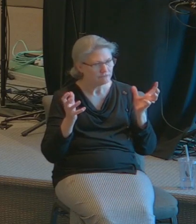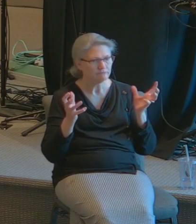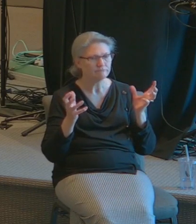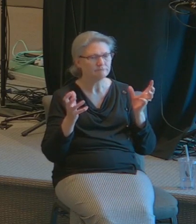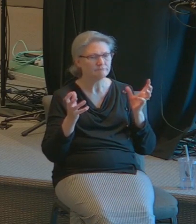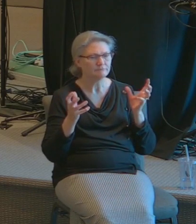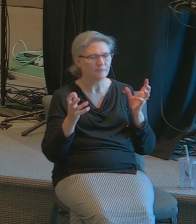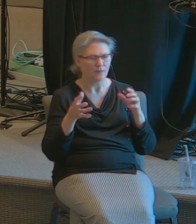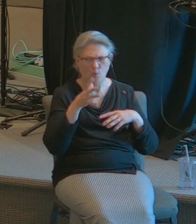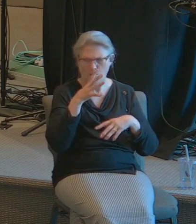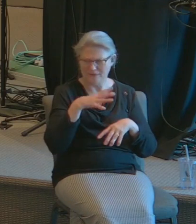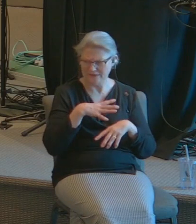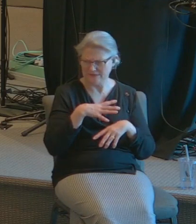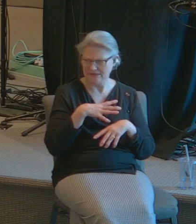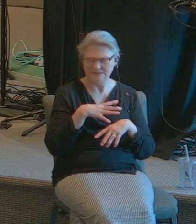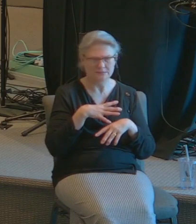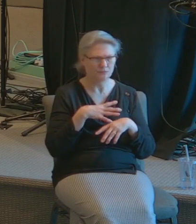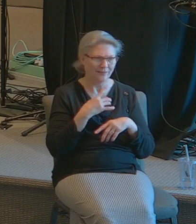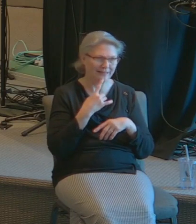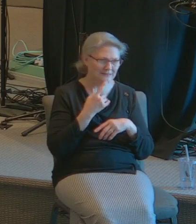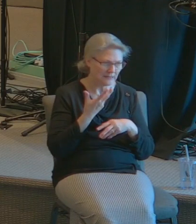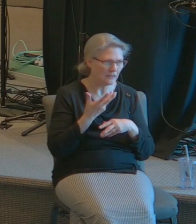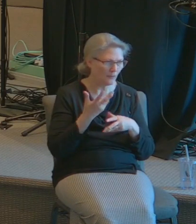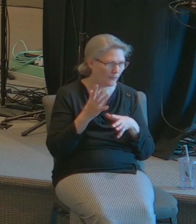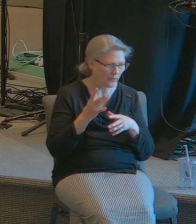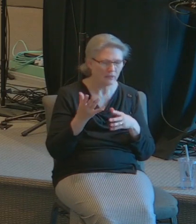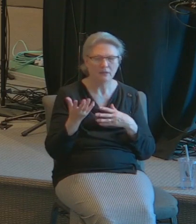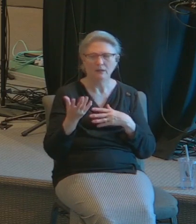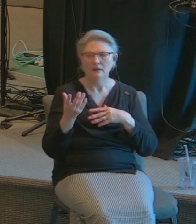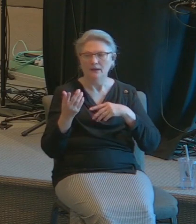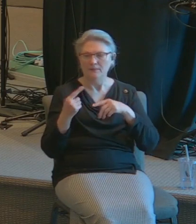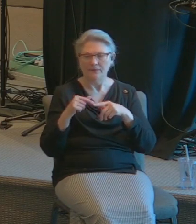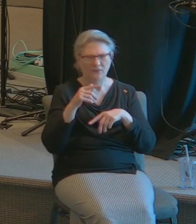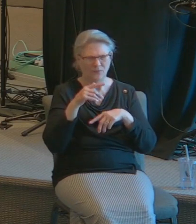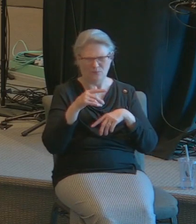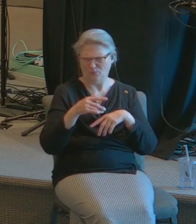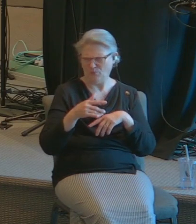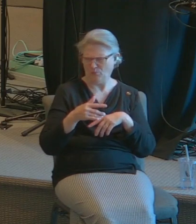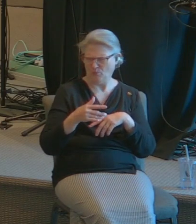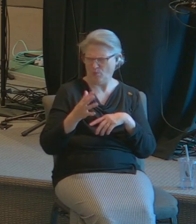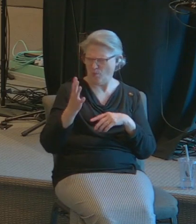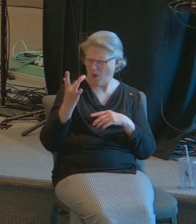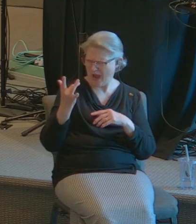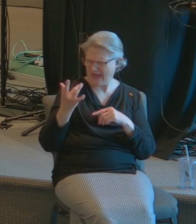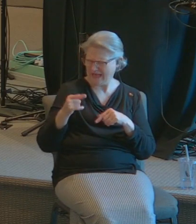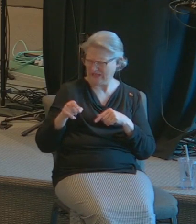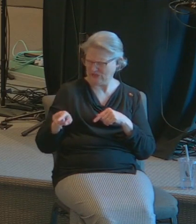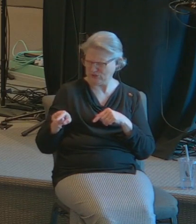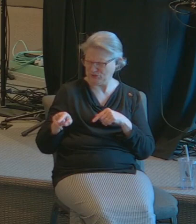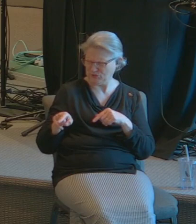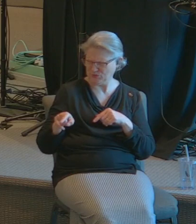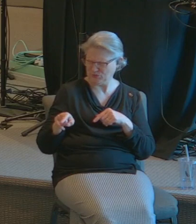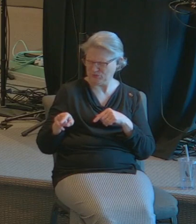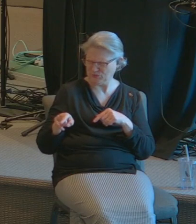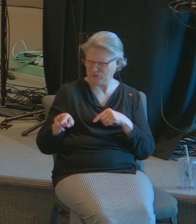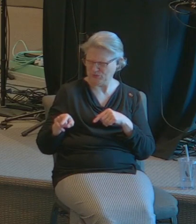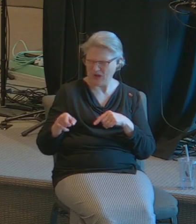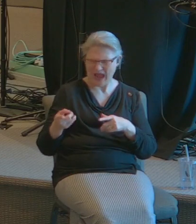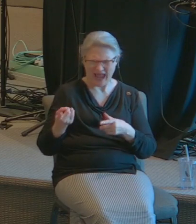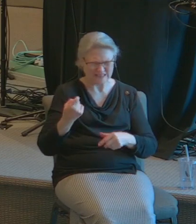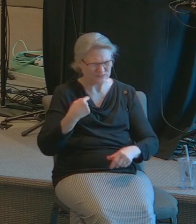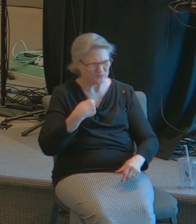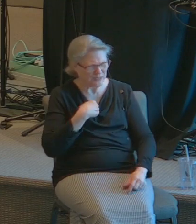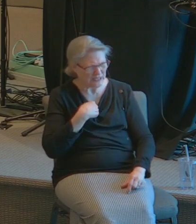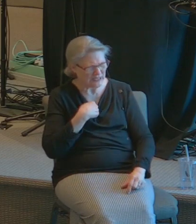she repeats what I have already told you why is it that you are asking